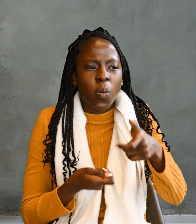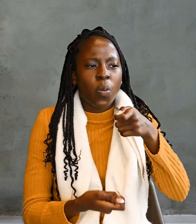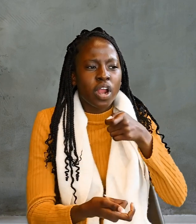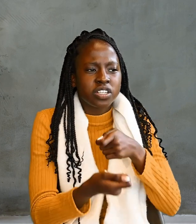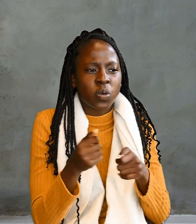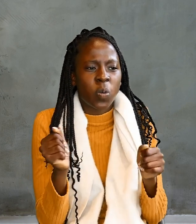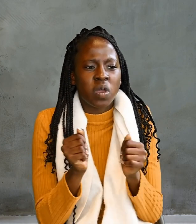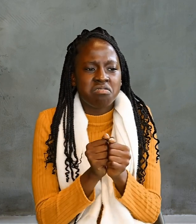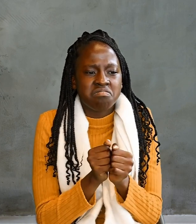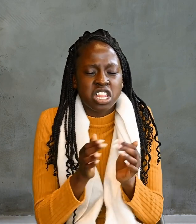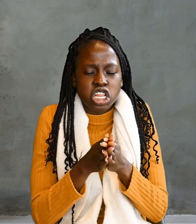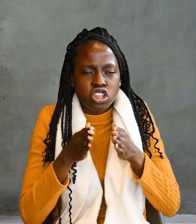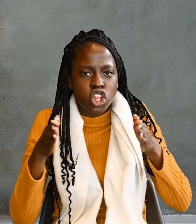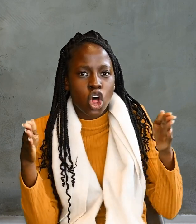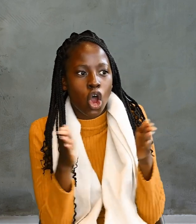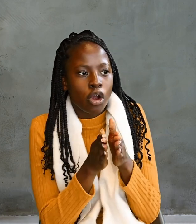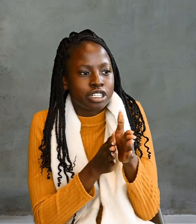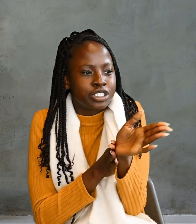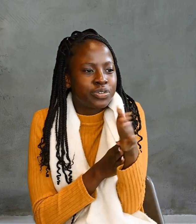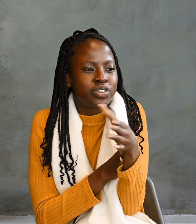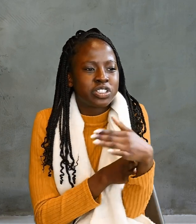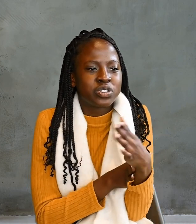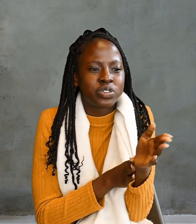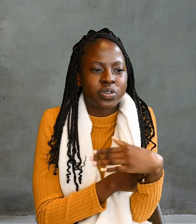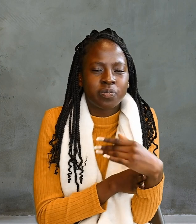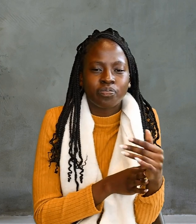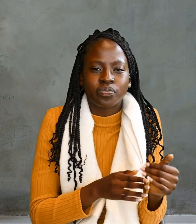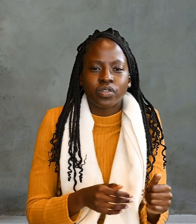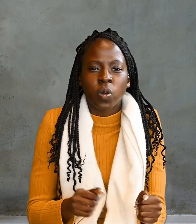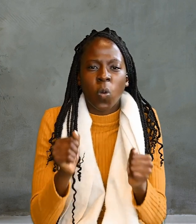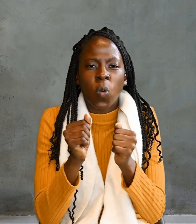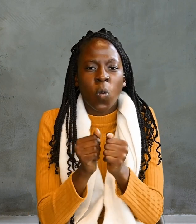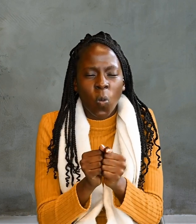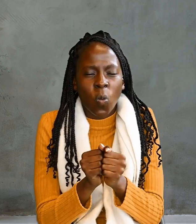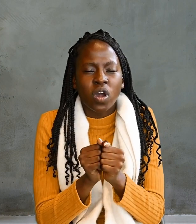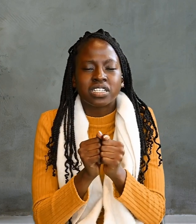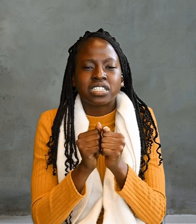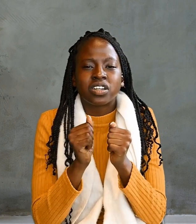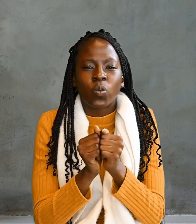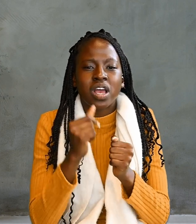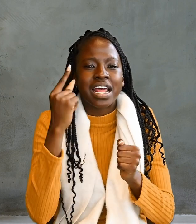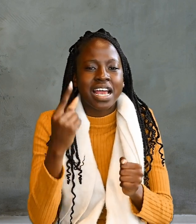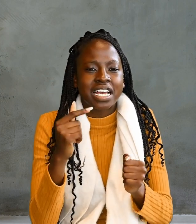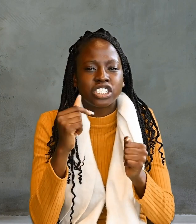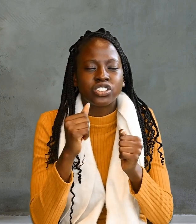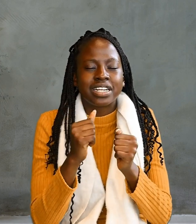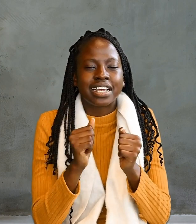large fish, one hundred and fifty-three. But even with so many,